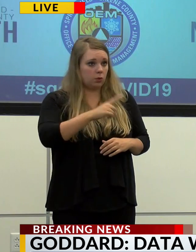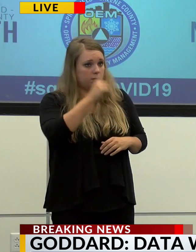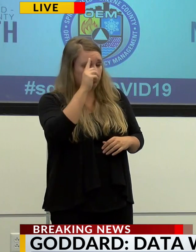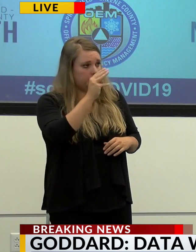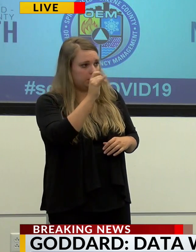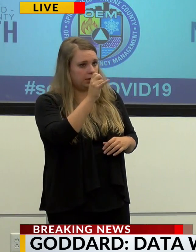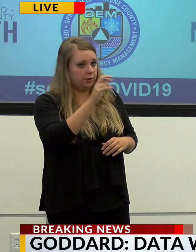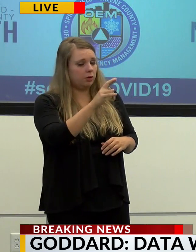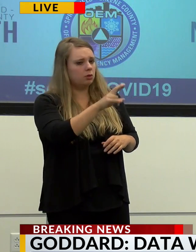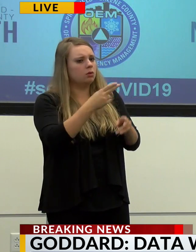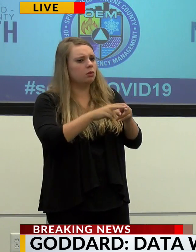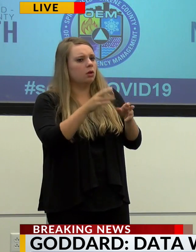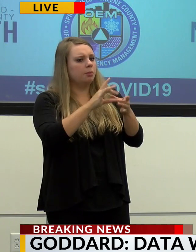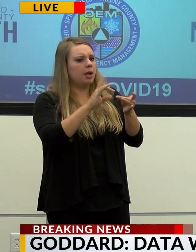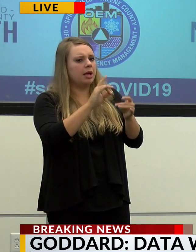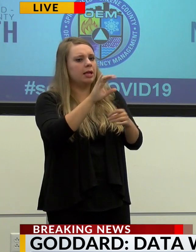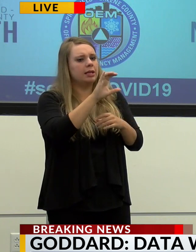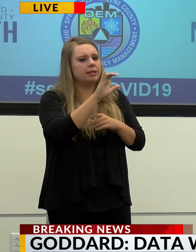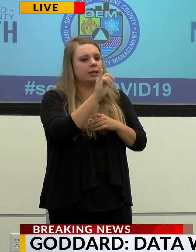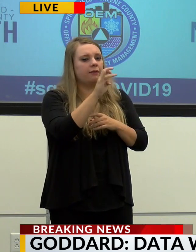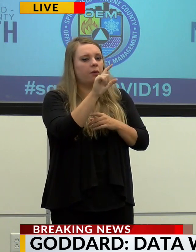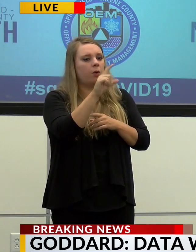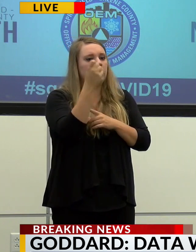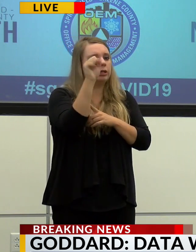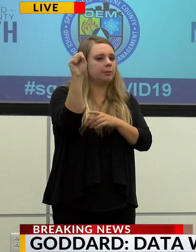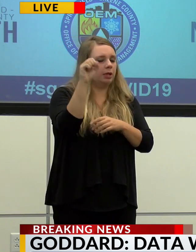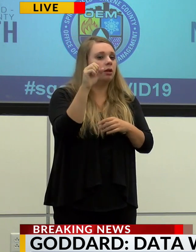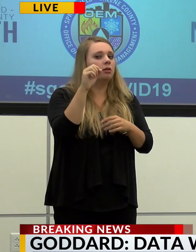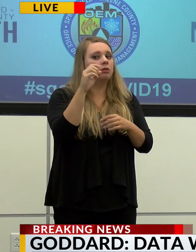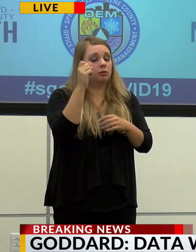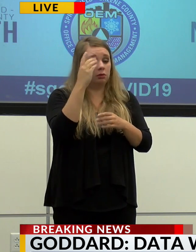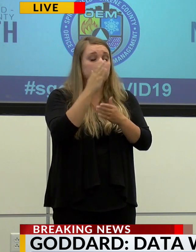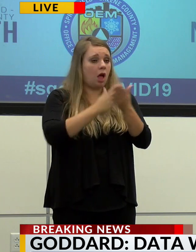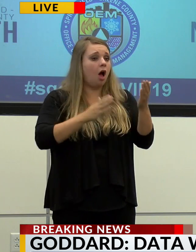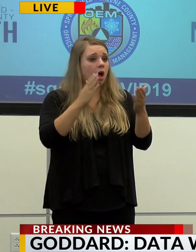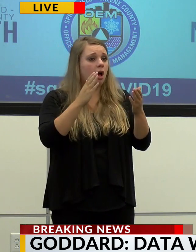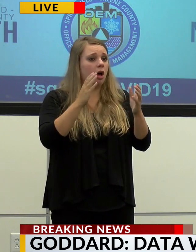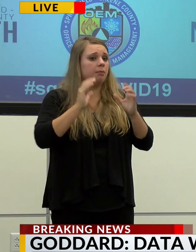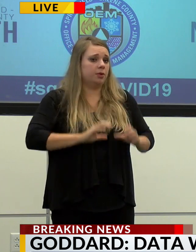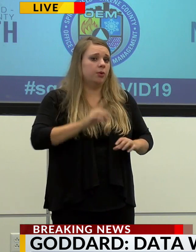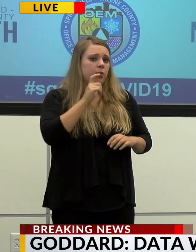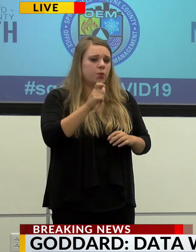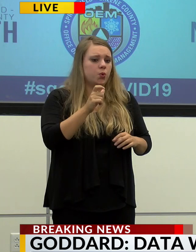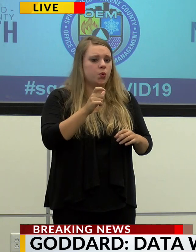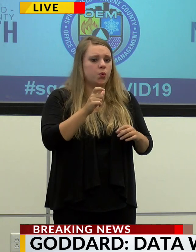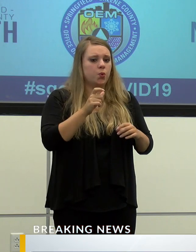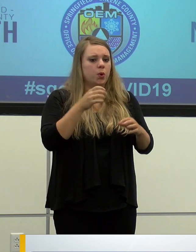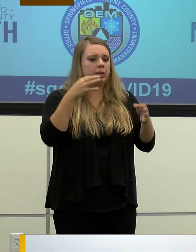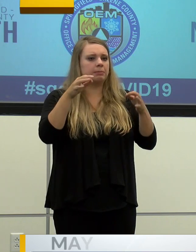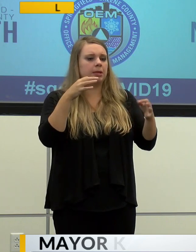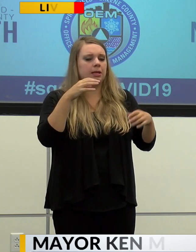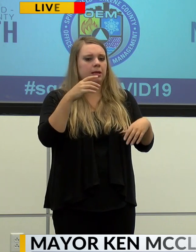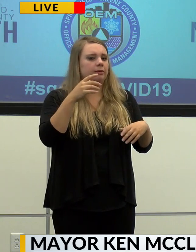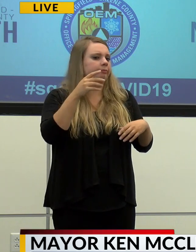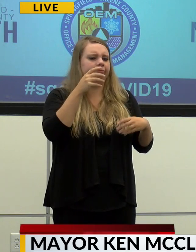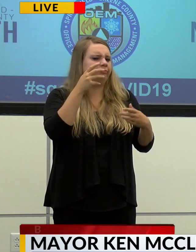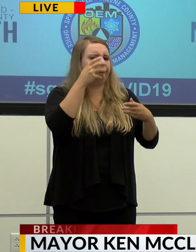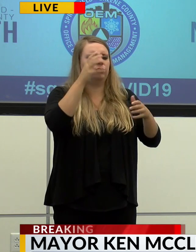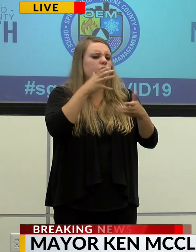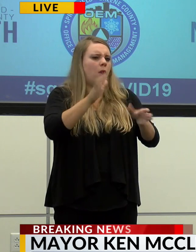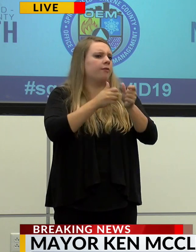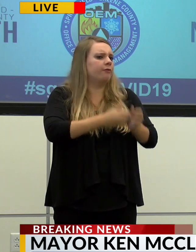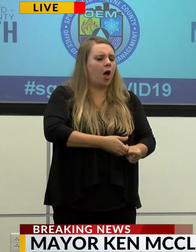Mr. Mayor, briefly mentioned civil disobedience and there are a number of citizens who are expressing their social dis, uh, disobedience.